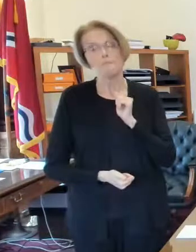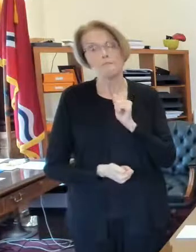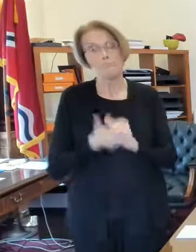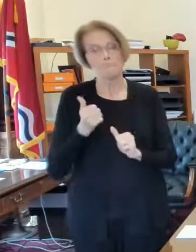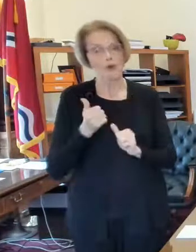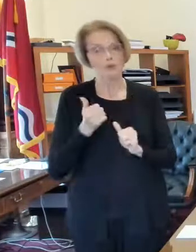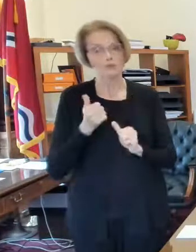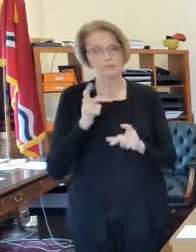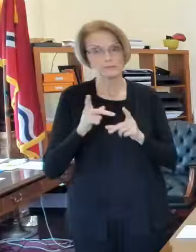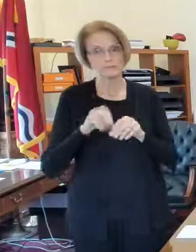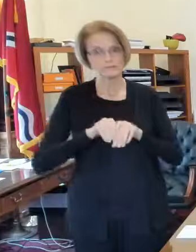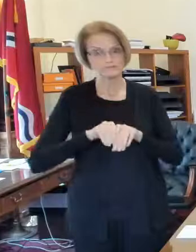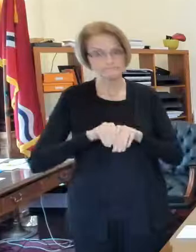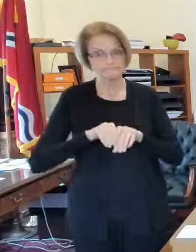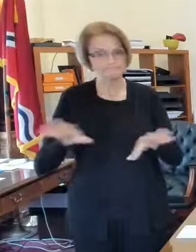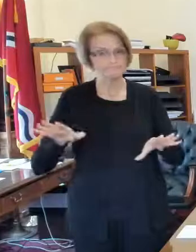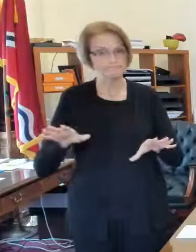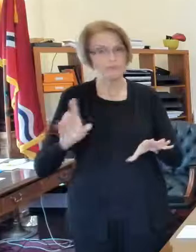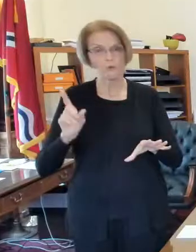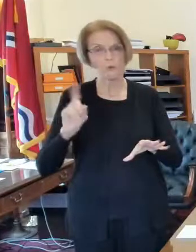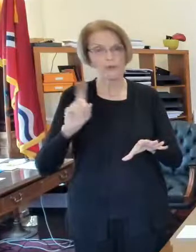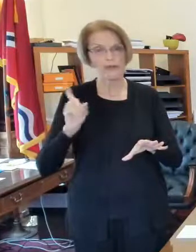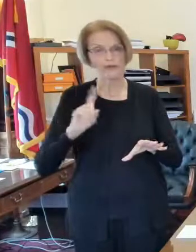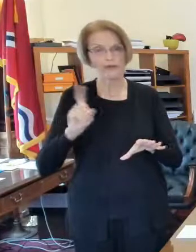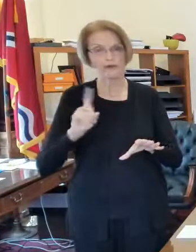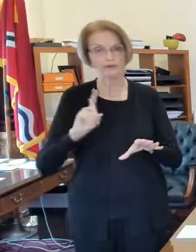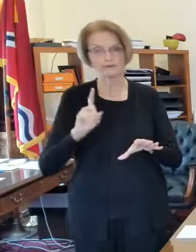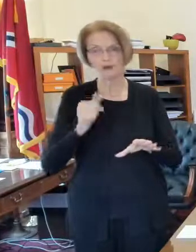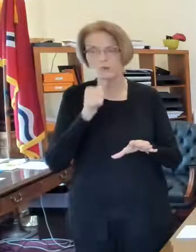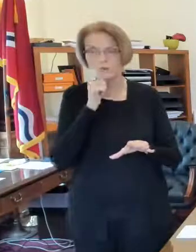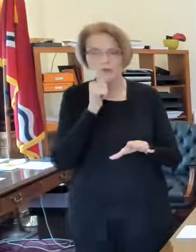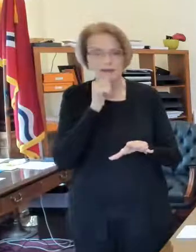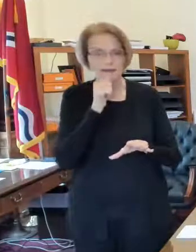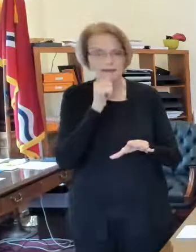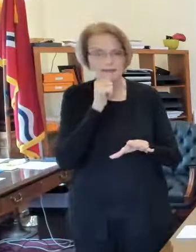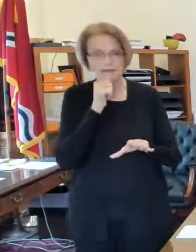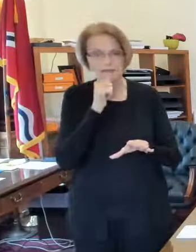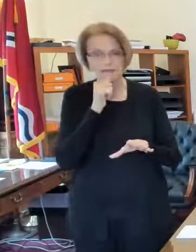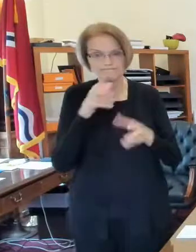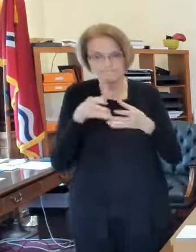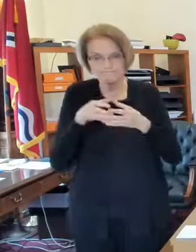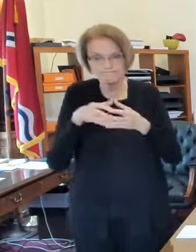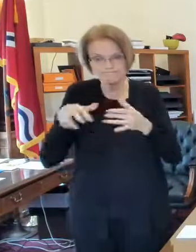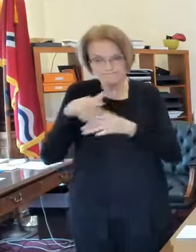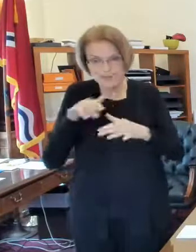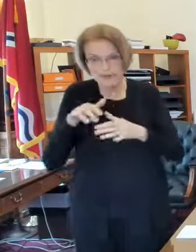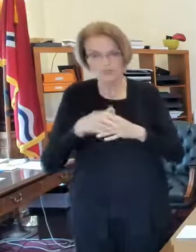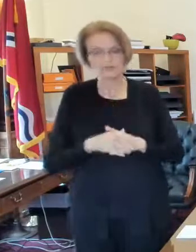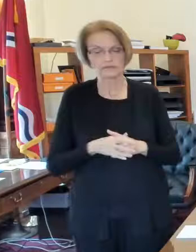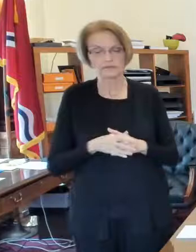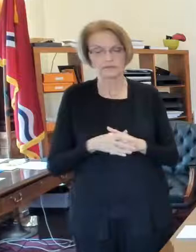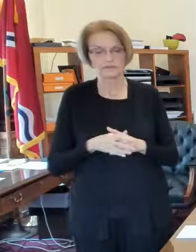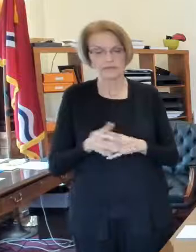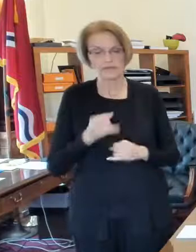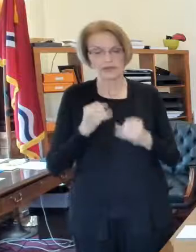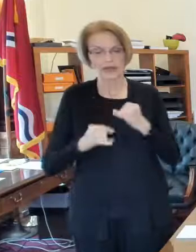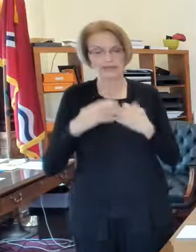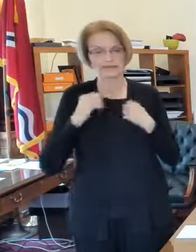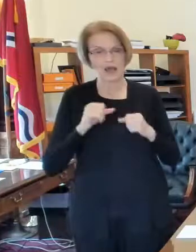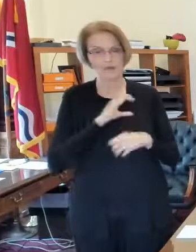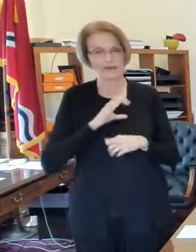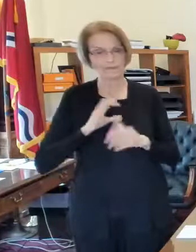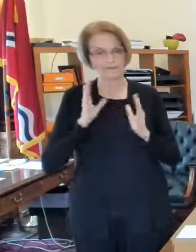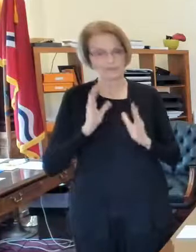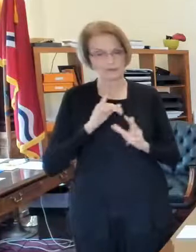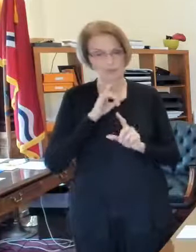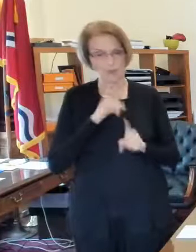19 transmission is occurring uh in those private uh social gatherings so um the last health commissioner's order which was which went